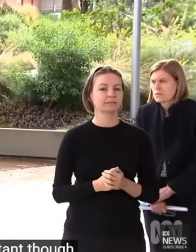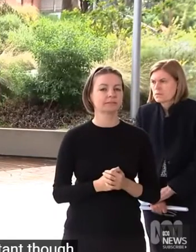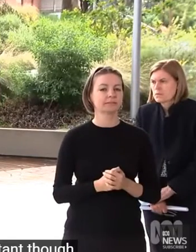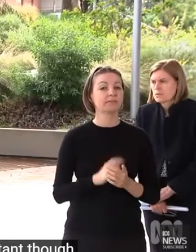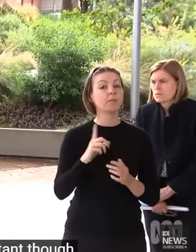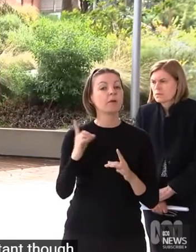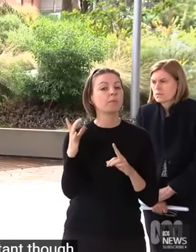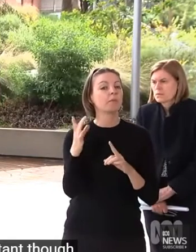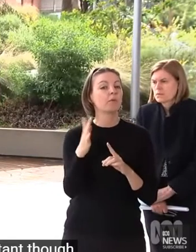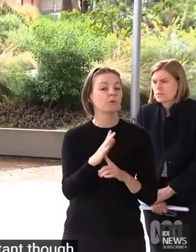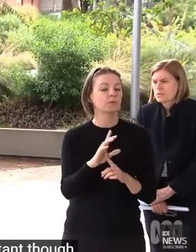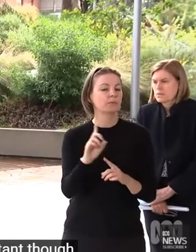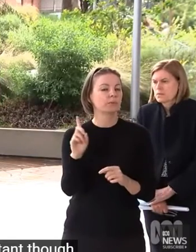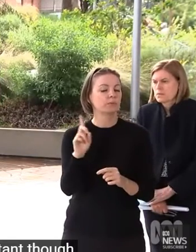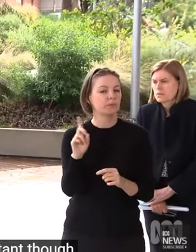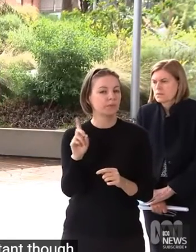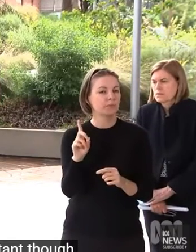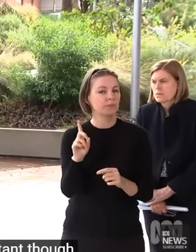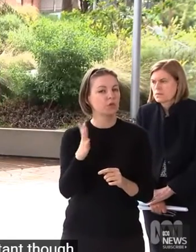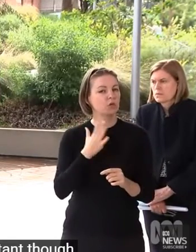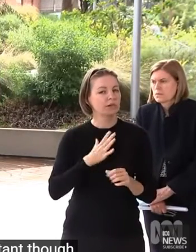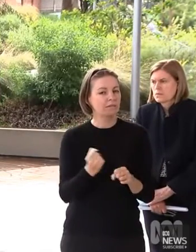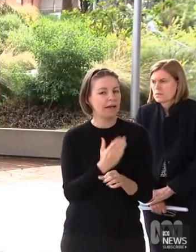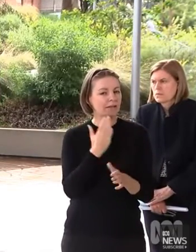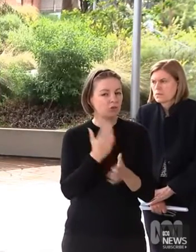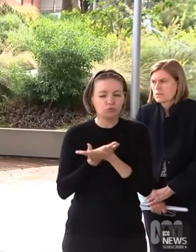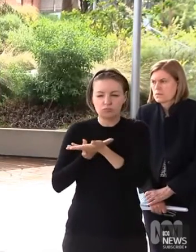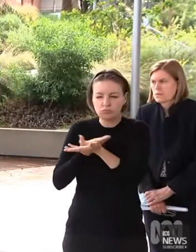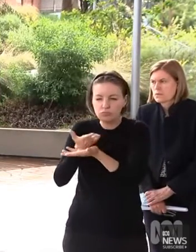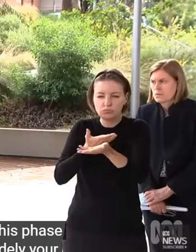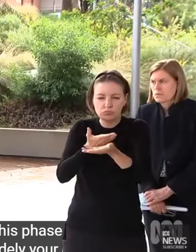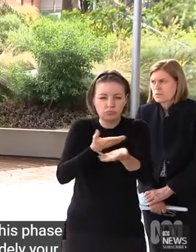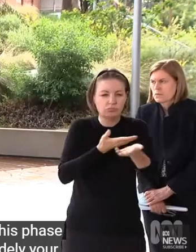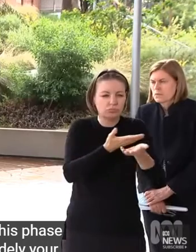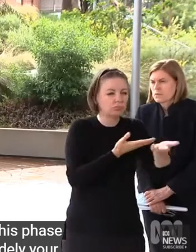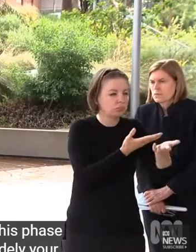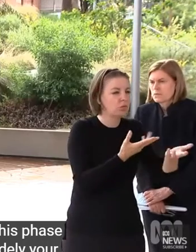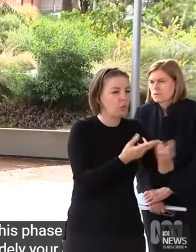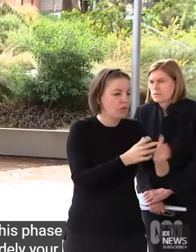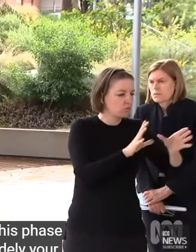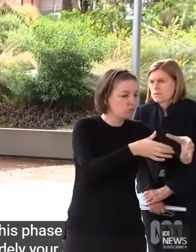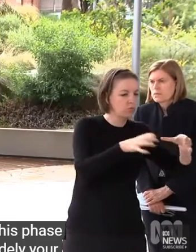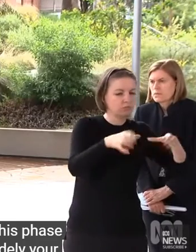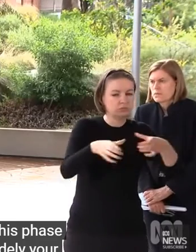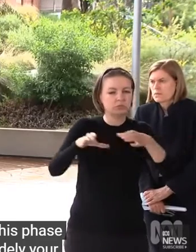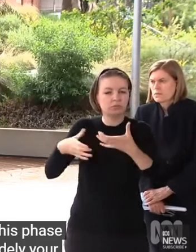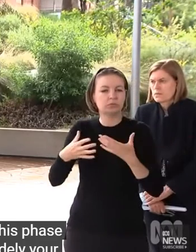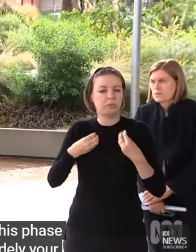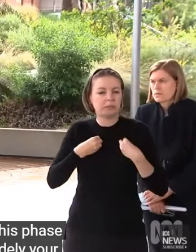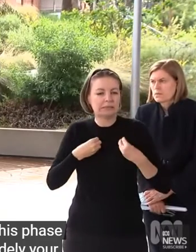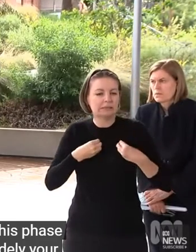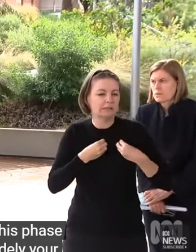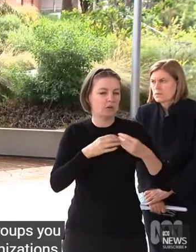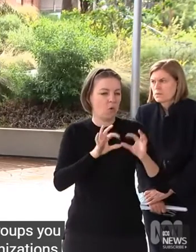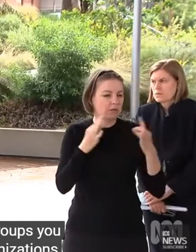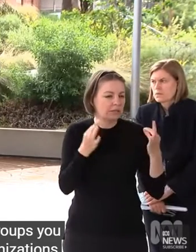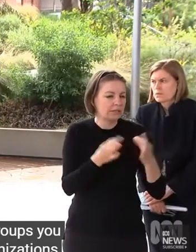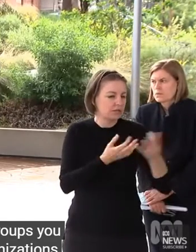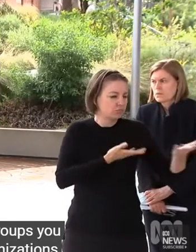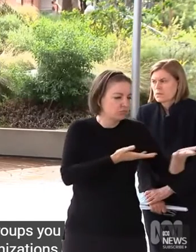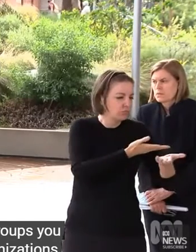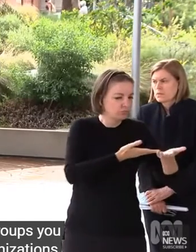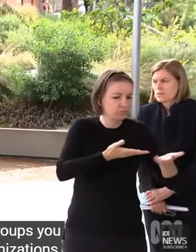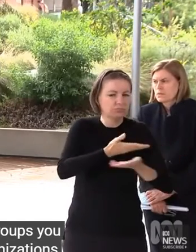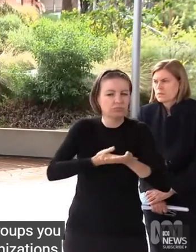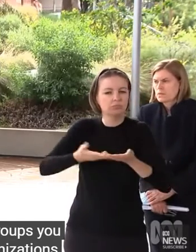is that you consult widely, you work with business groups, you work with those organisations and make sure, as